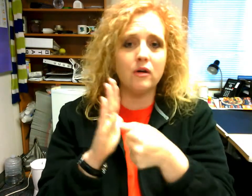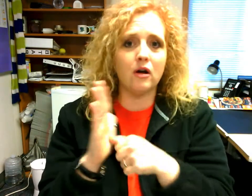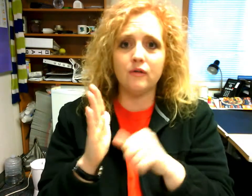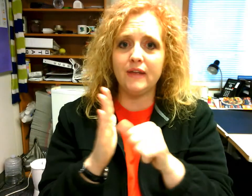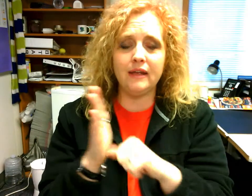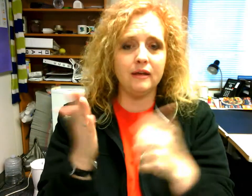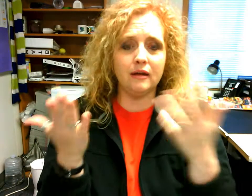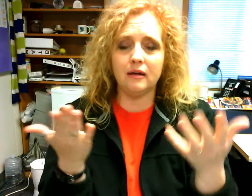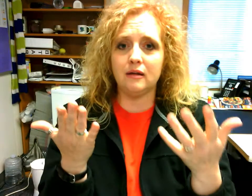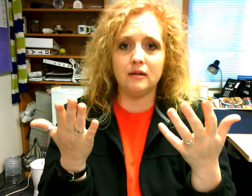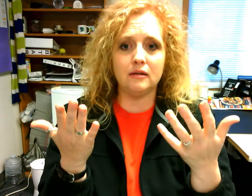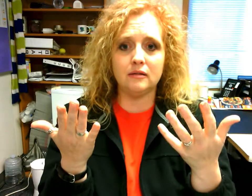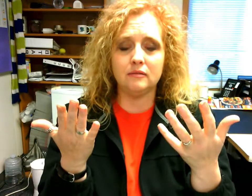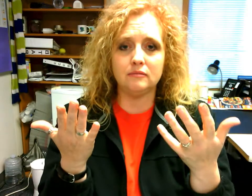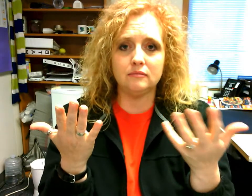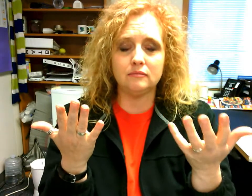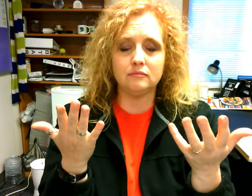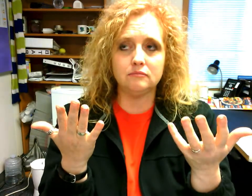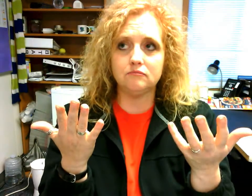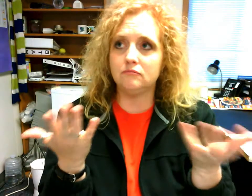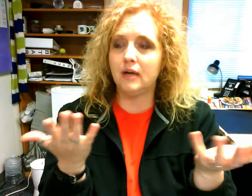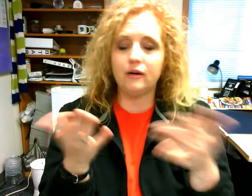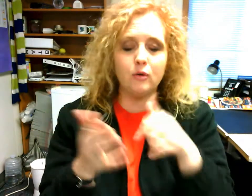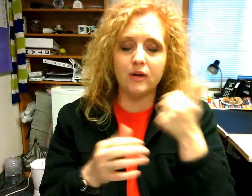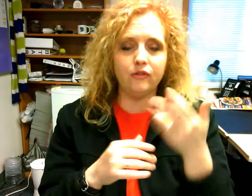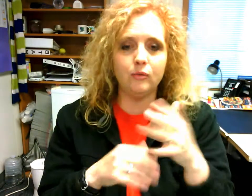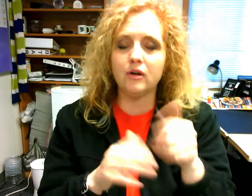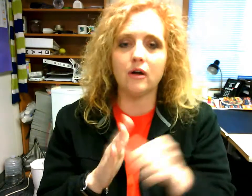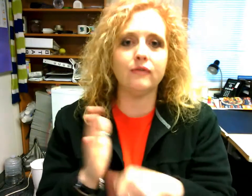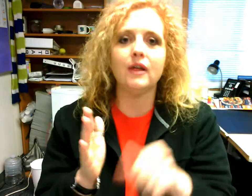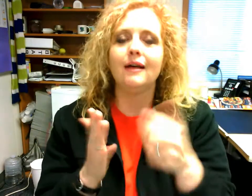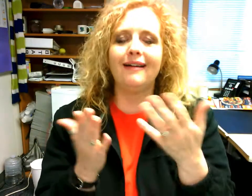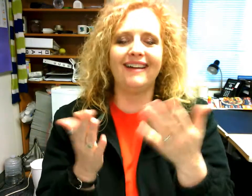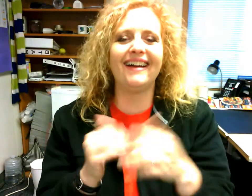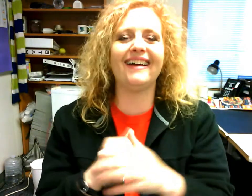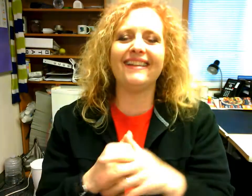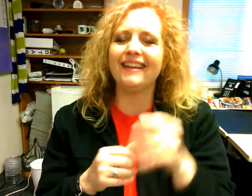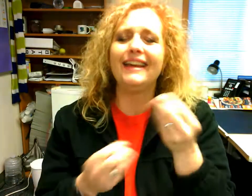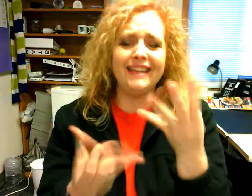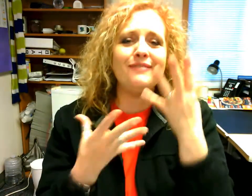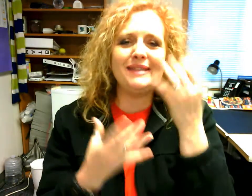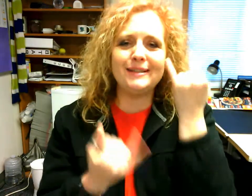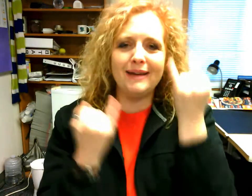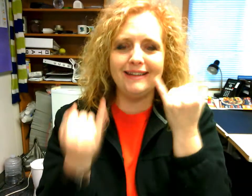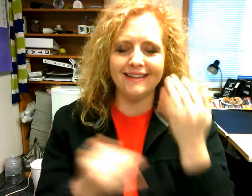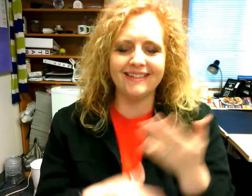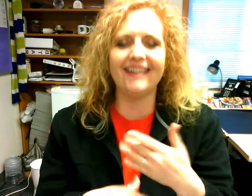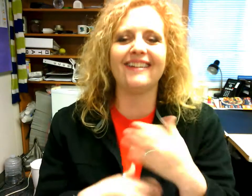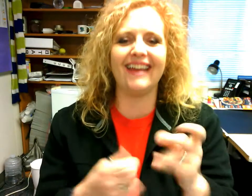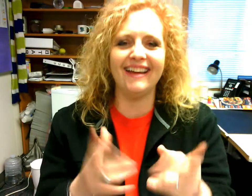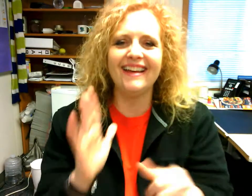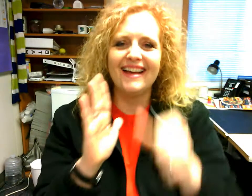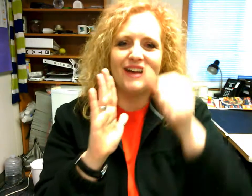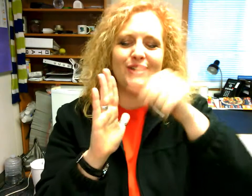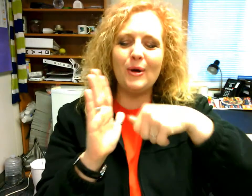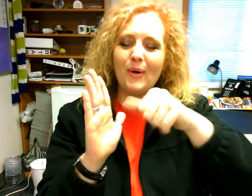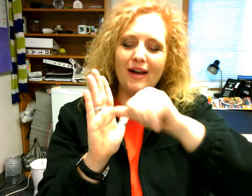carving uh i don't know what else you would carve give me some ideas okay so uh